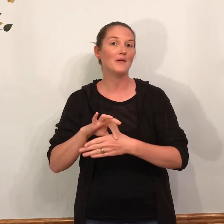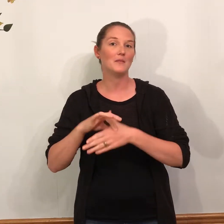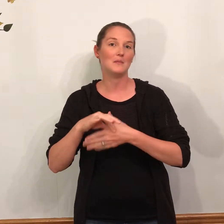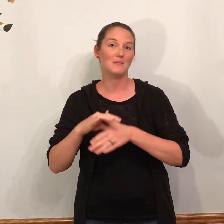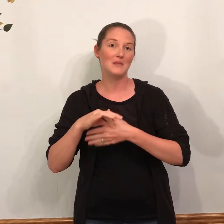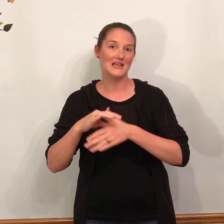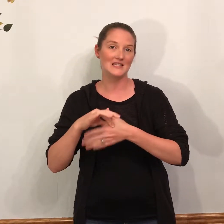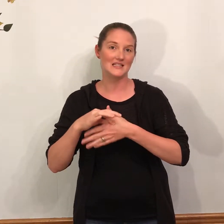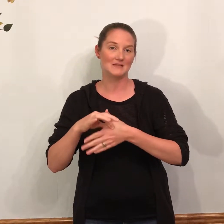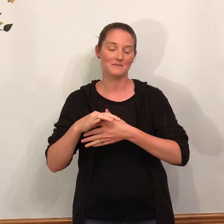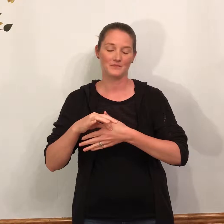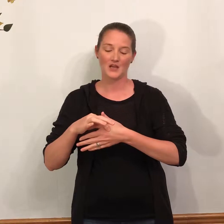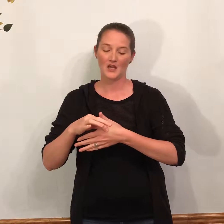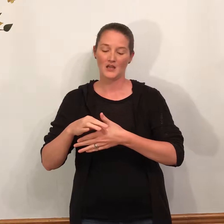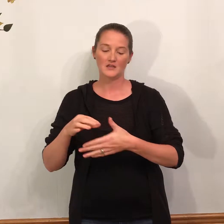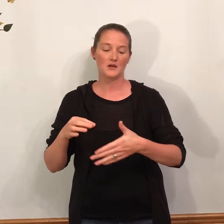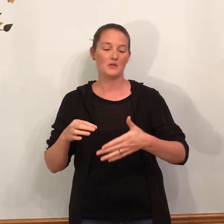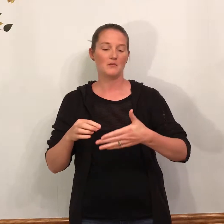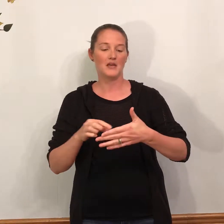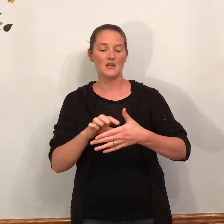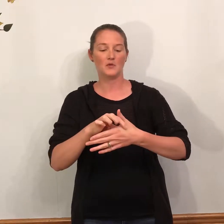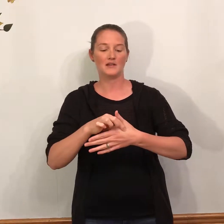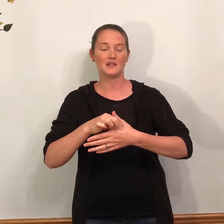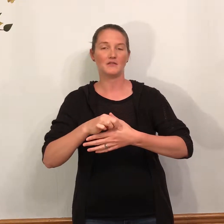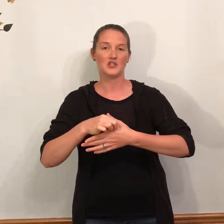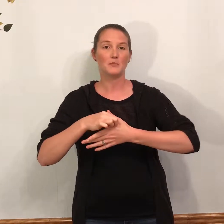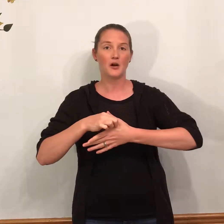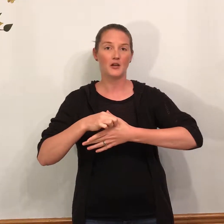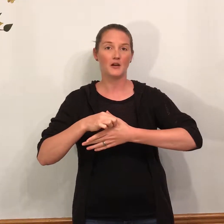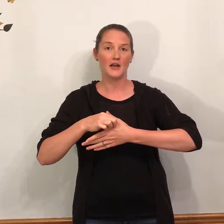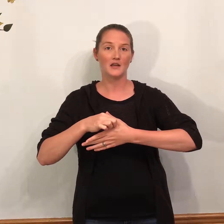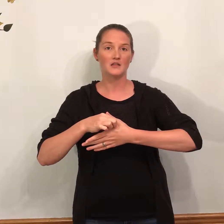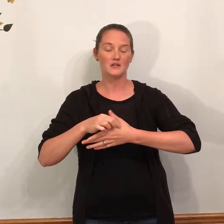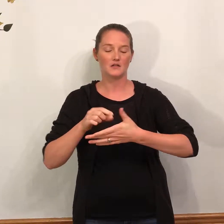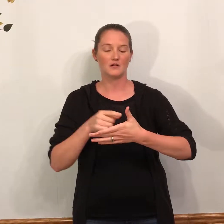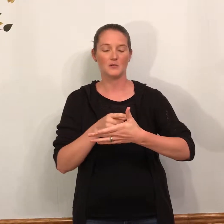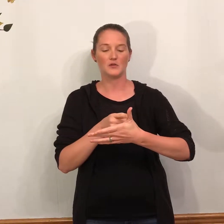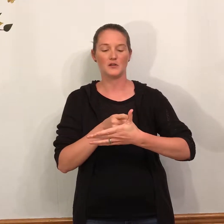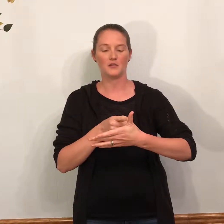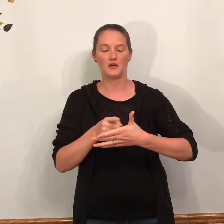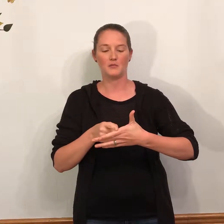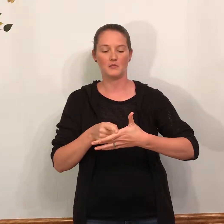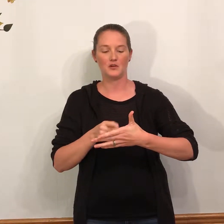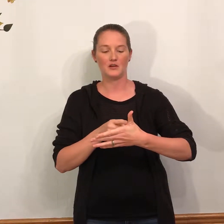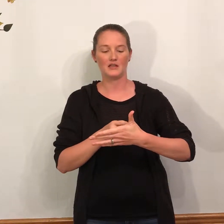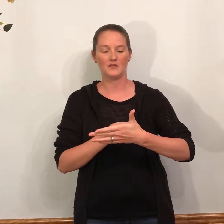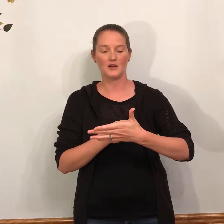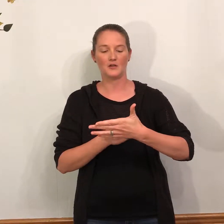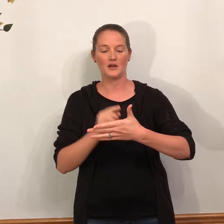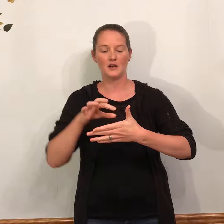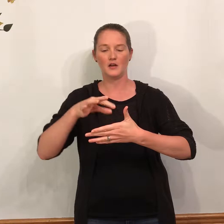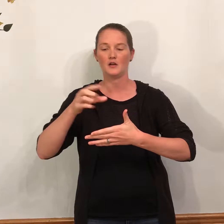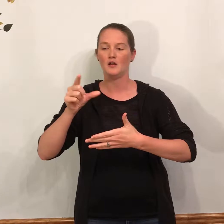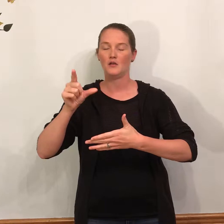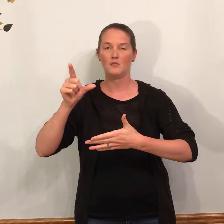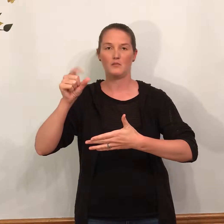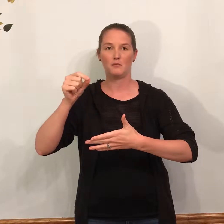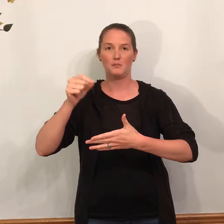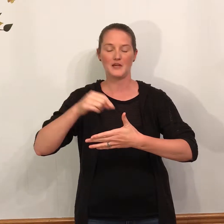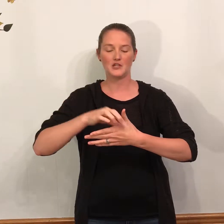meats. So meat, you want to take the fleshy part of your hand in between your thumb and your next finger right here, change